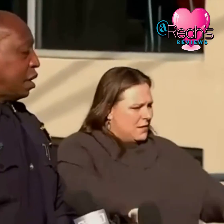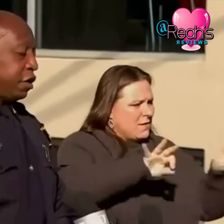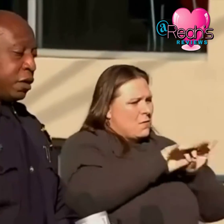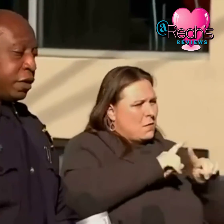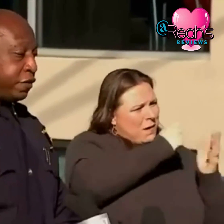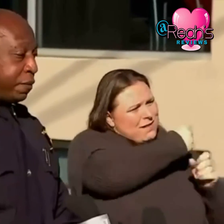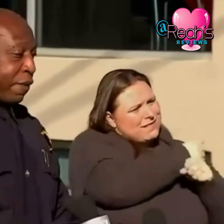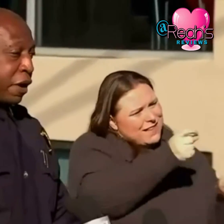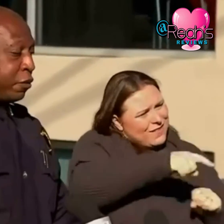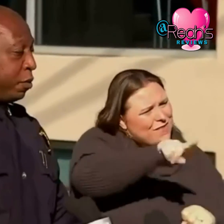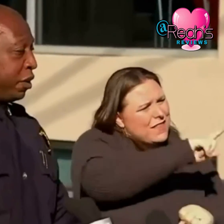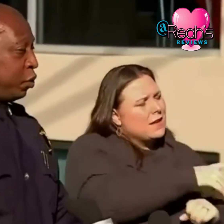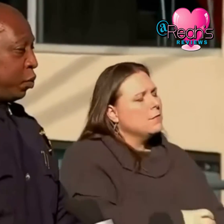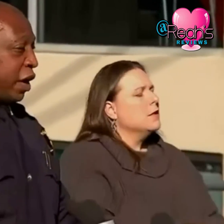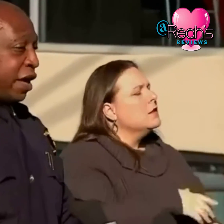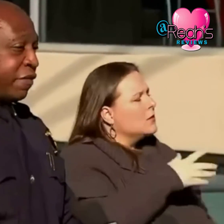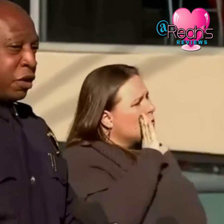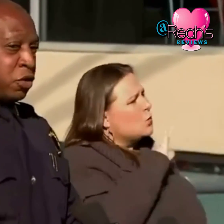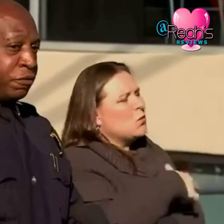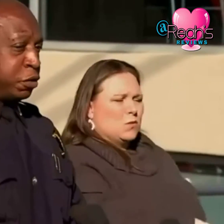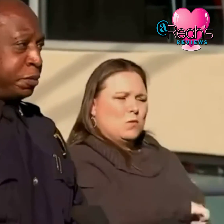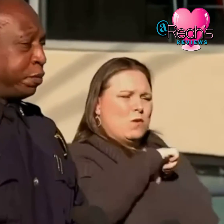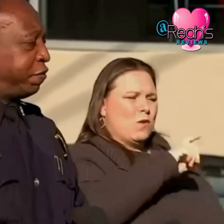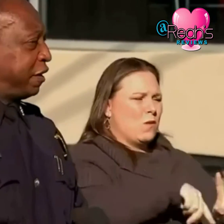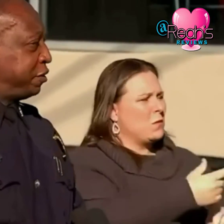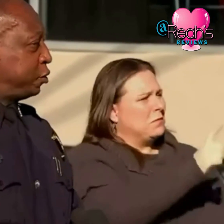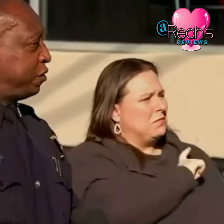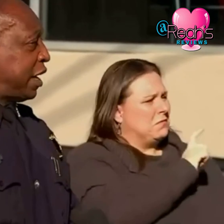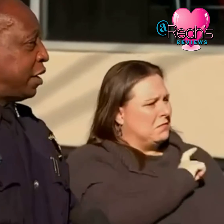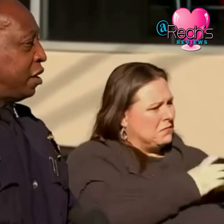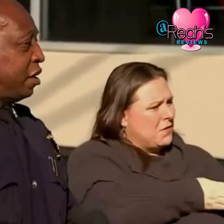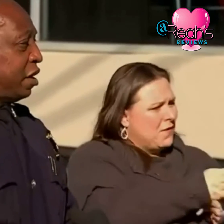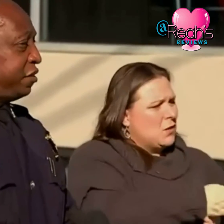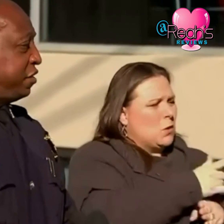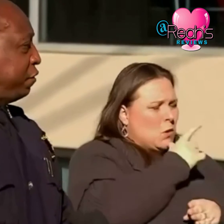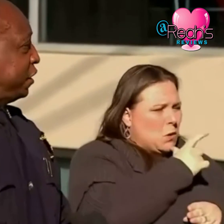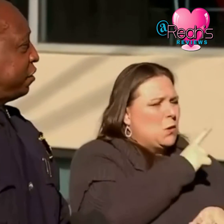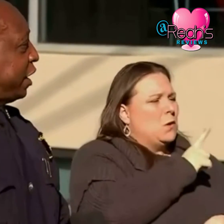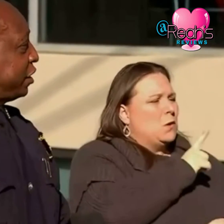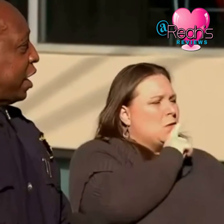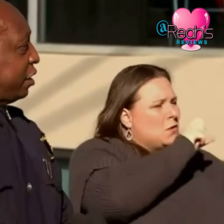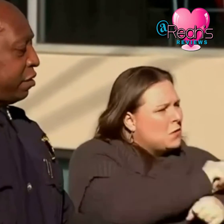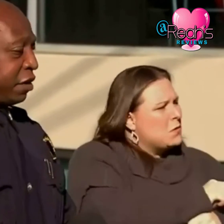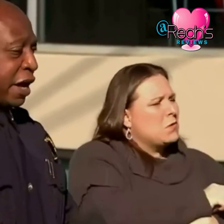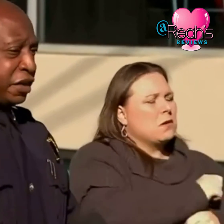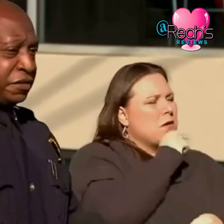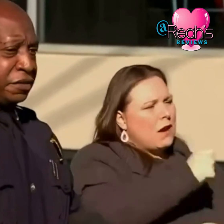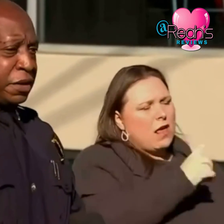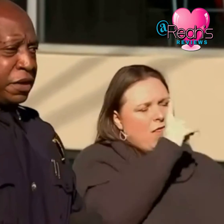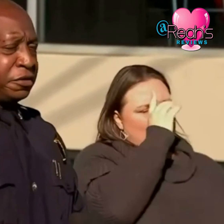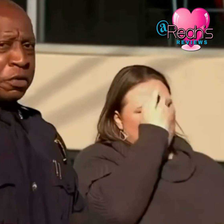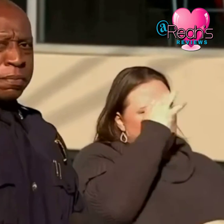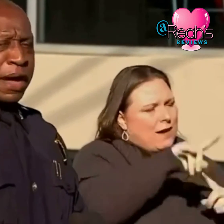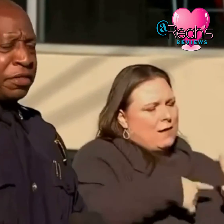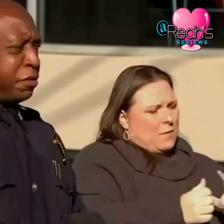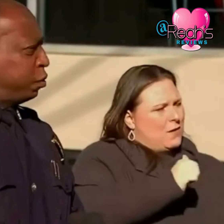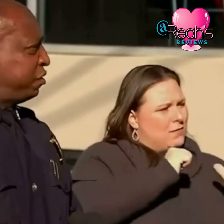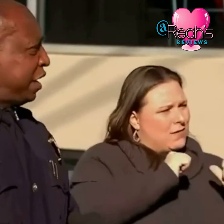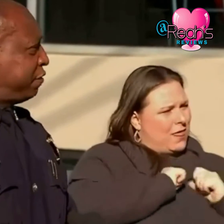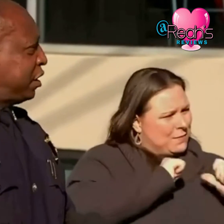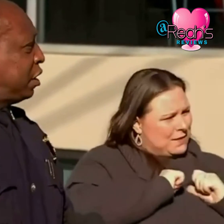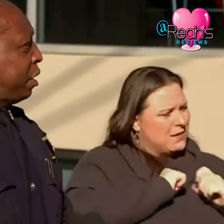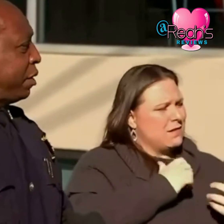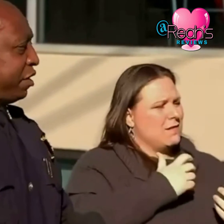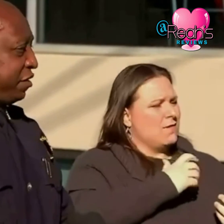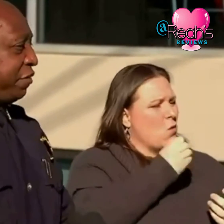you know it's a proud moment when we have our law enforcement professionals that are selfless like that they're not concerned about their